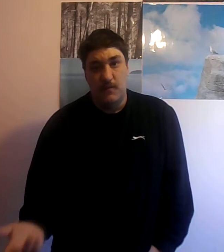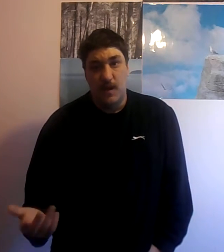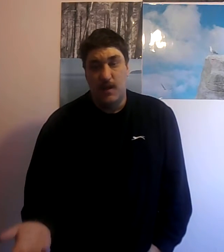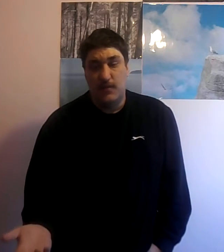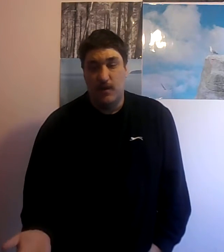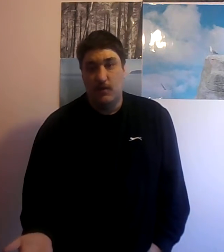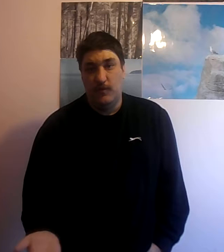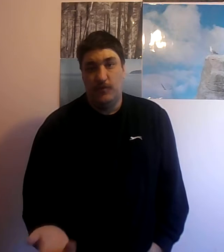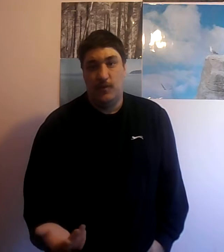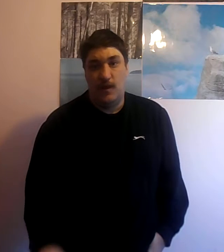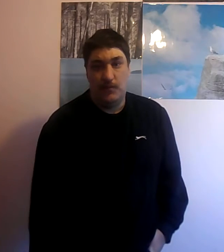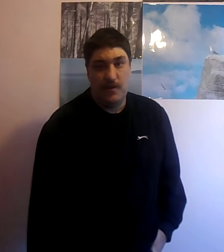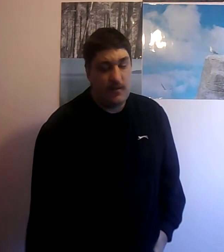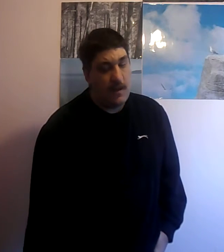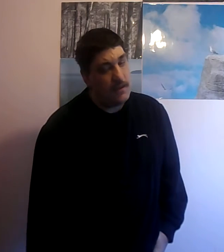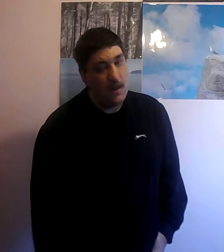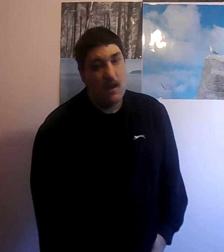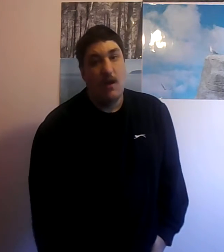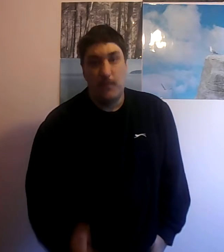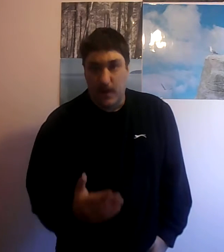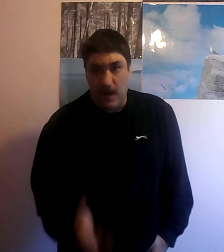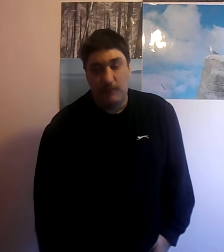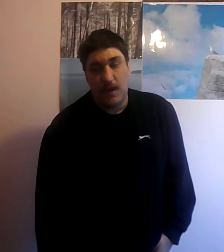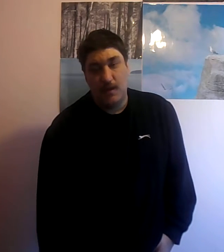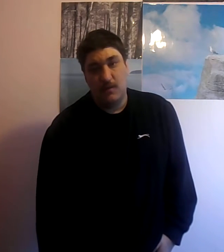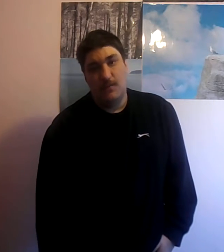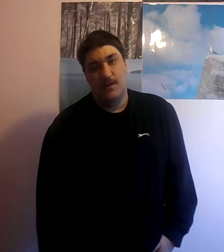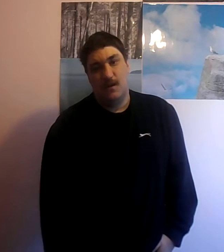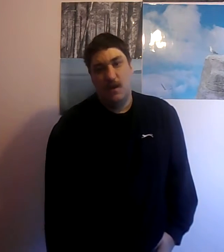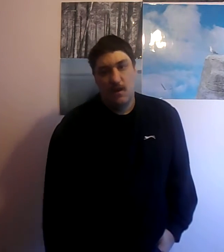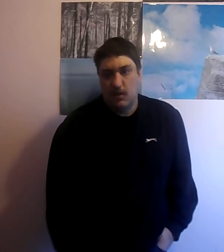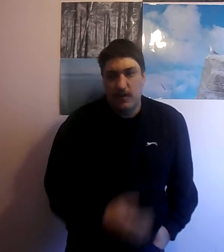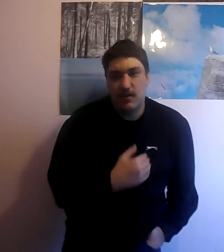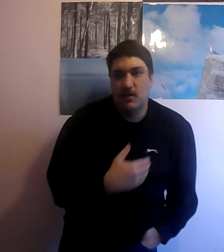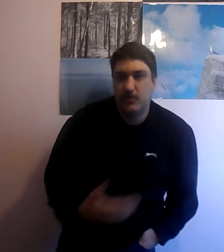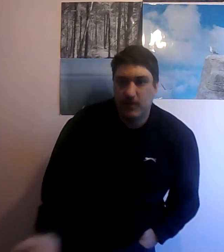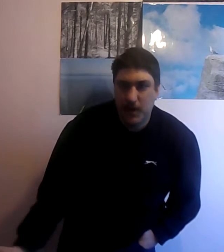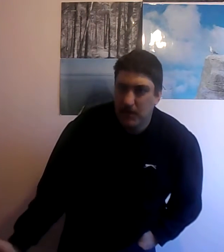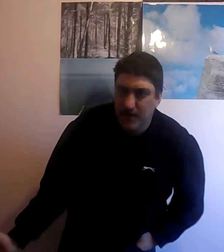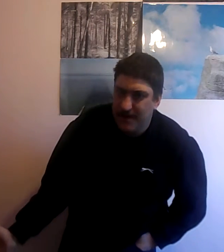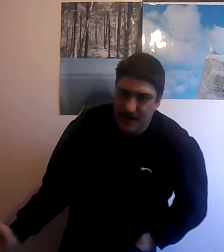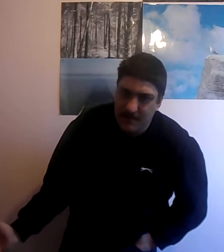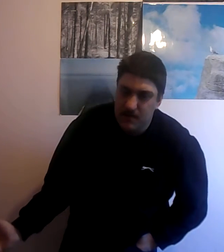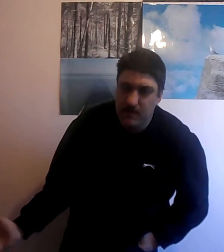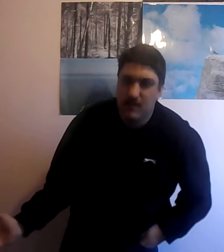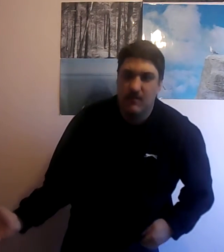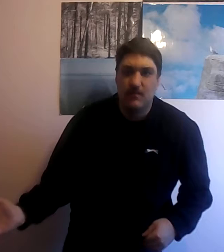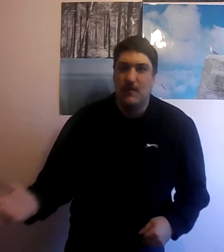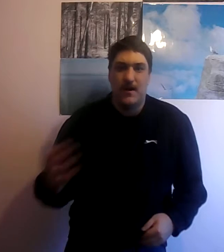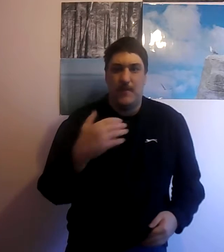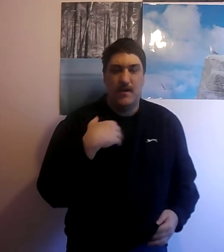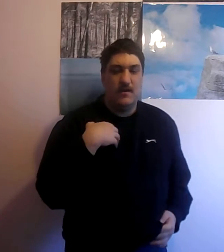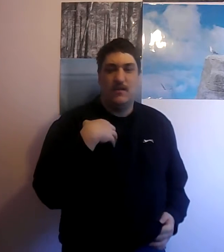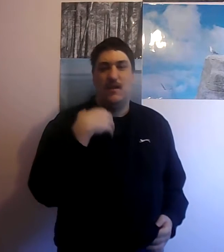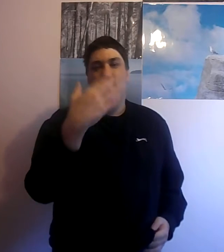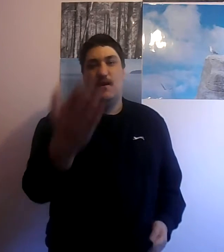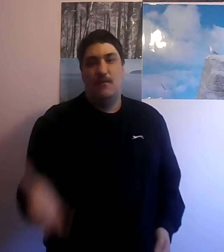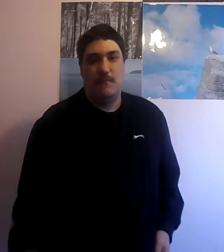anything other than Twilight Princess but I have played them so this is not just a big moaning session this is just my opinions my